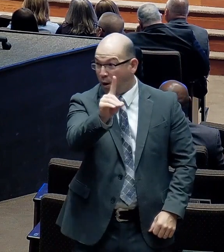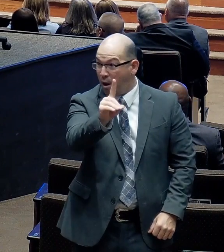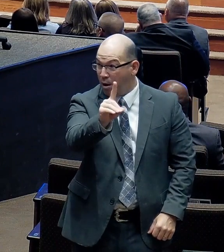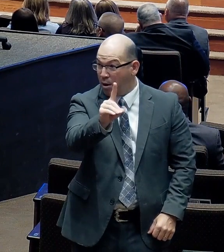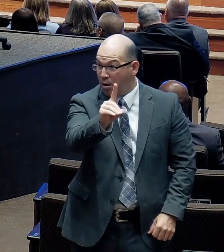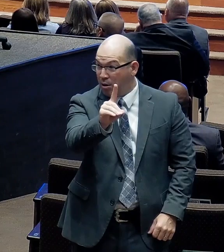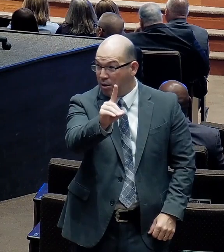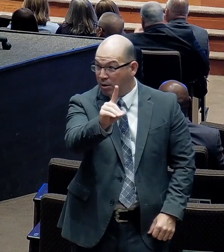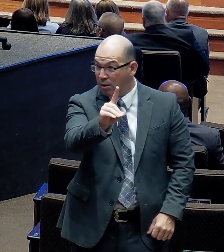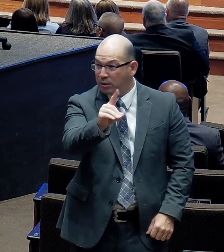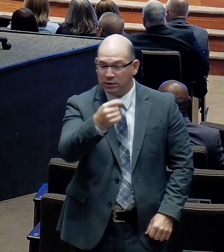see this.